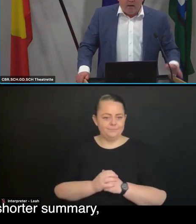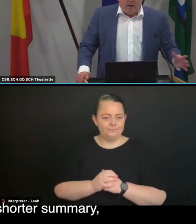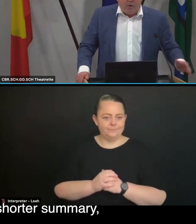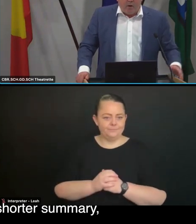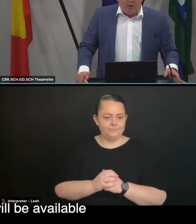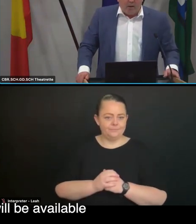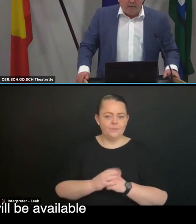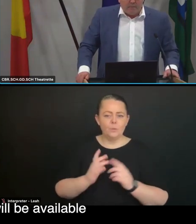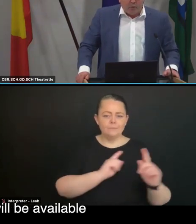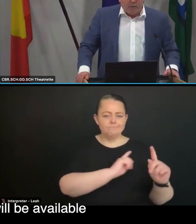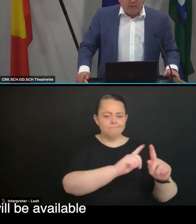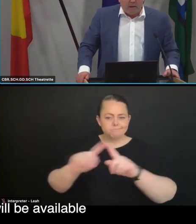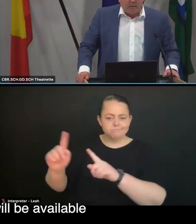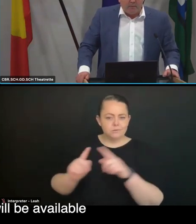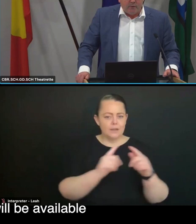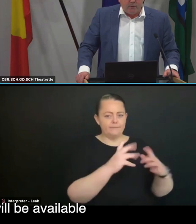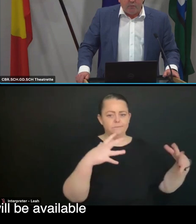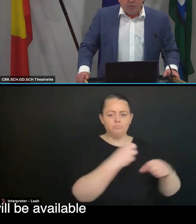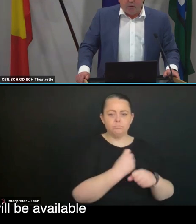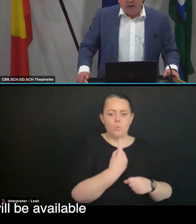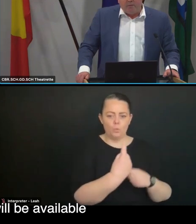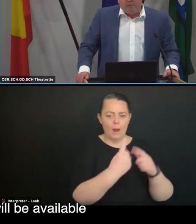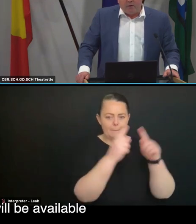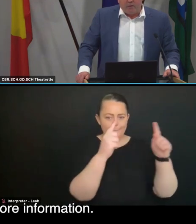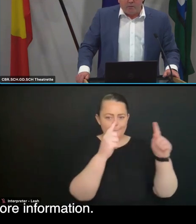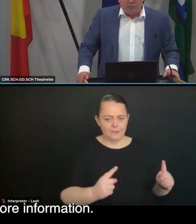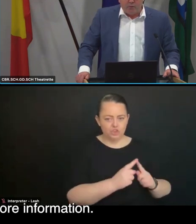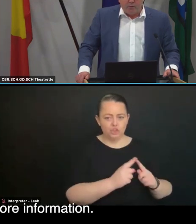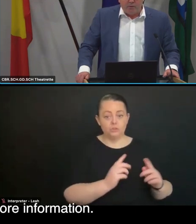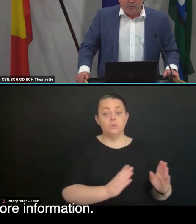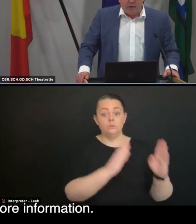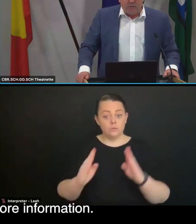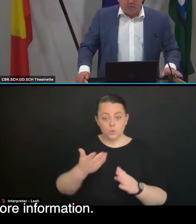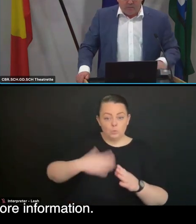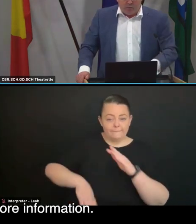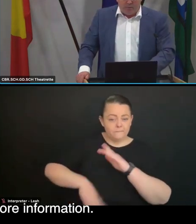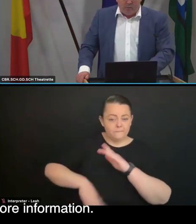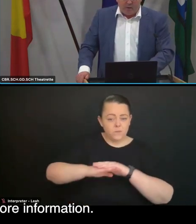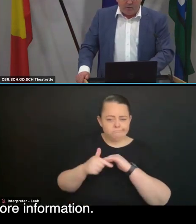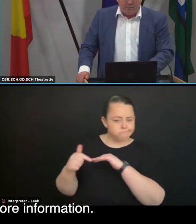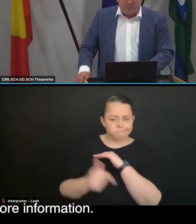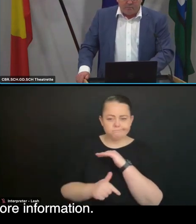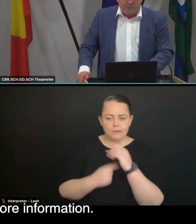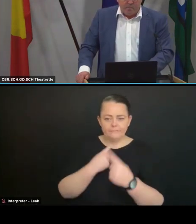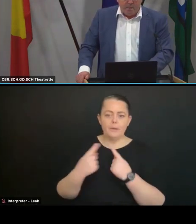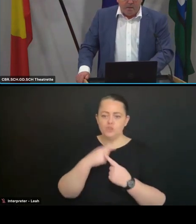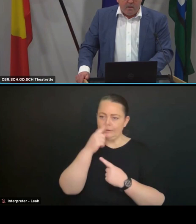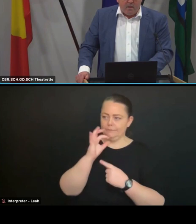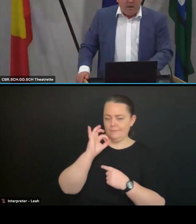while a more detailed version will be available for those wishing to engage in more information.